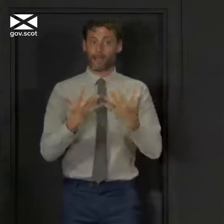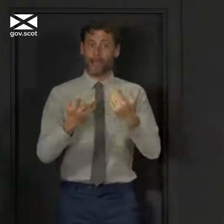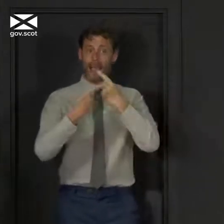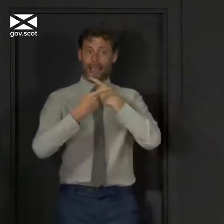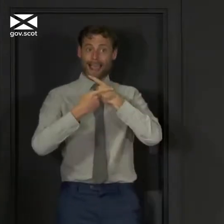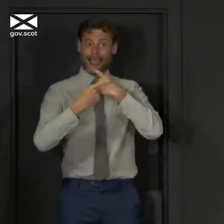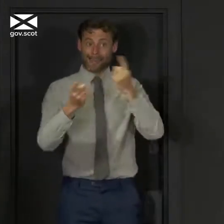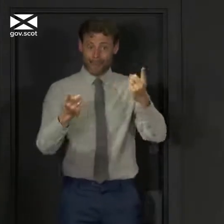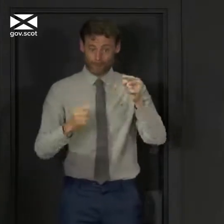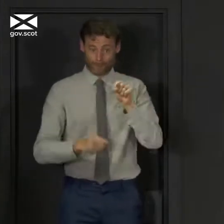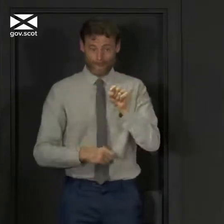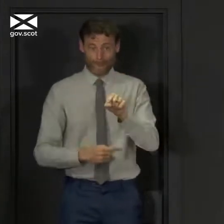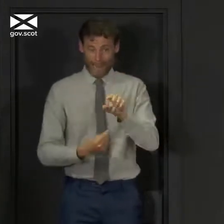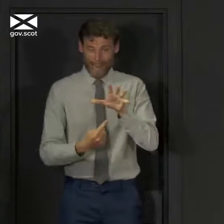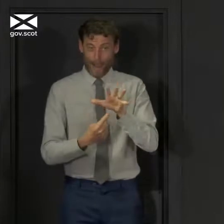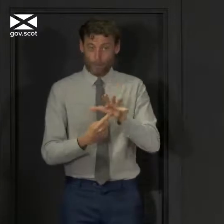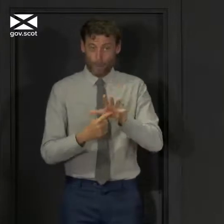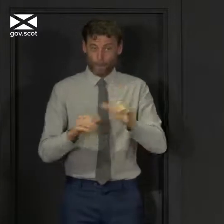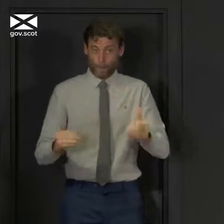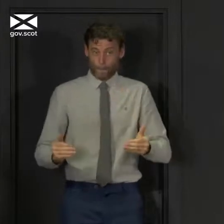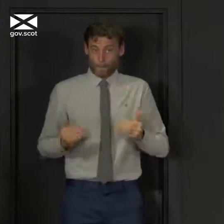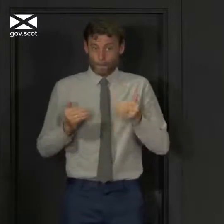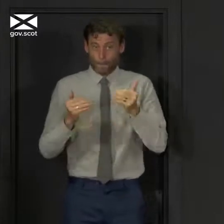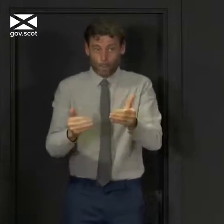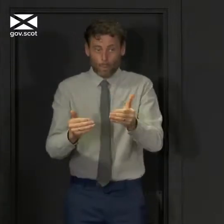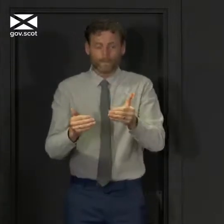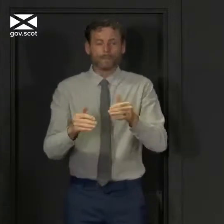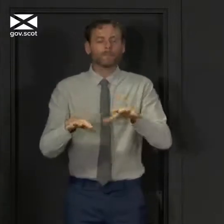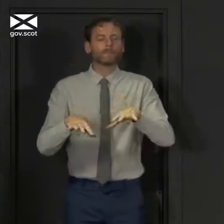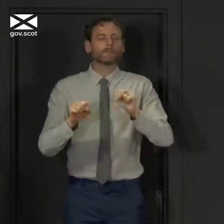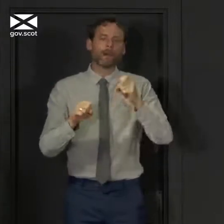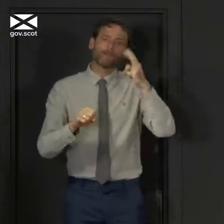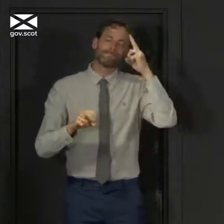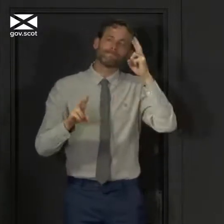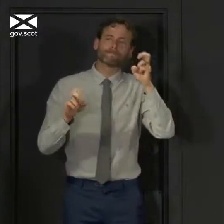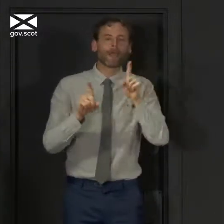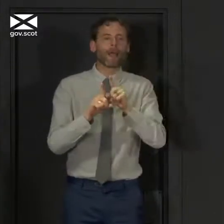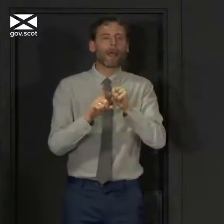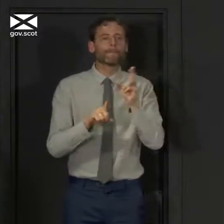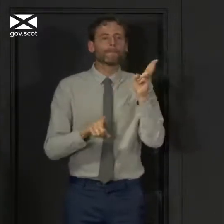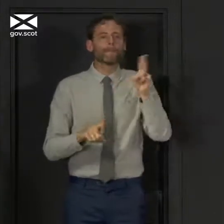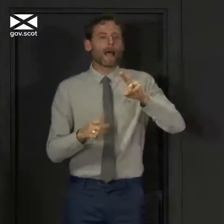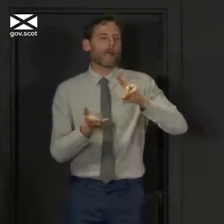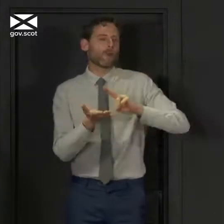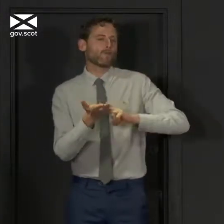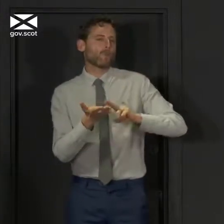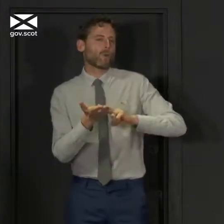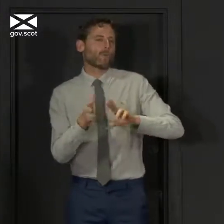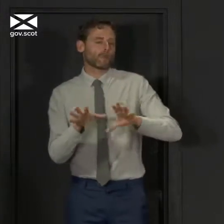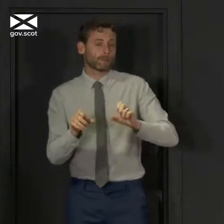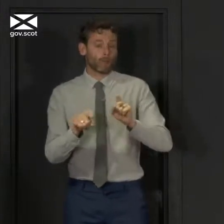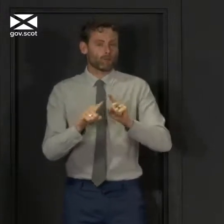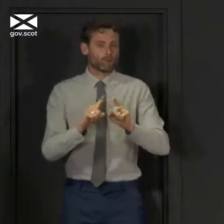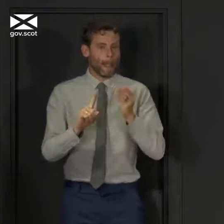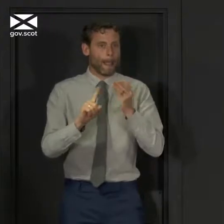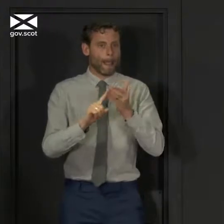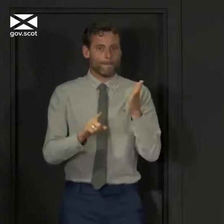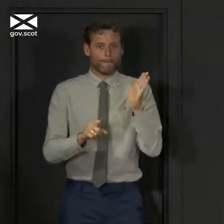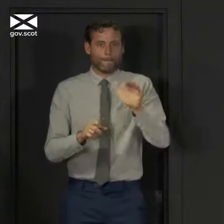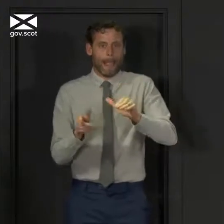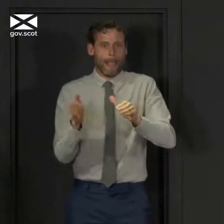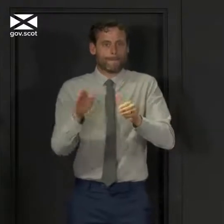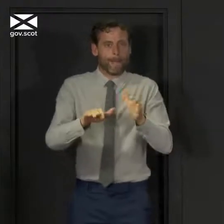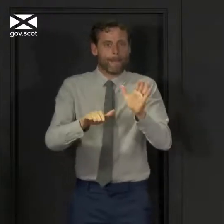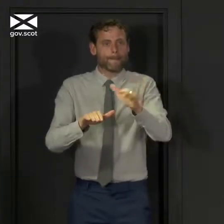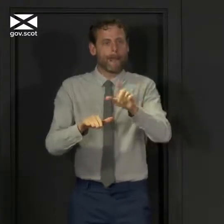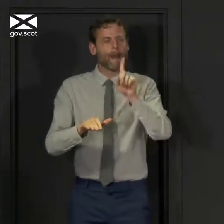important first steps back to some kind of normality, I hope, but they are by necessity cautious. I've said